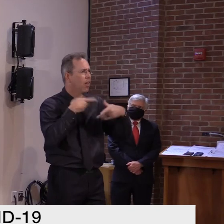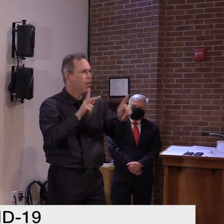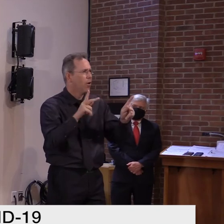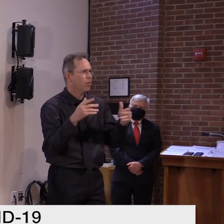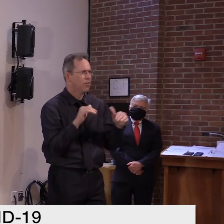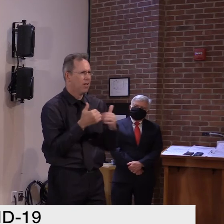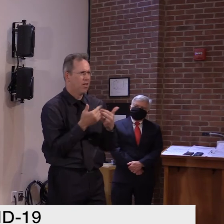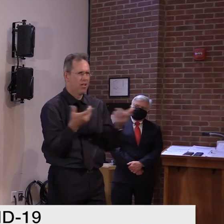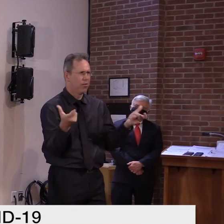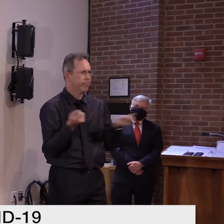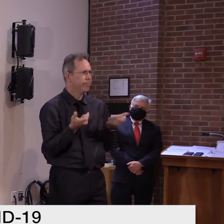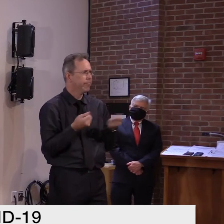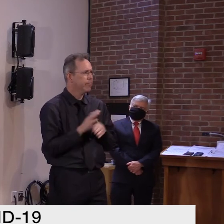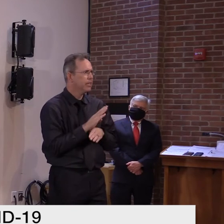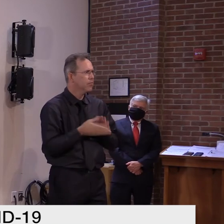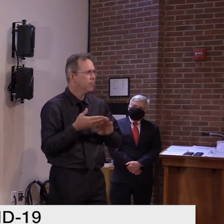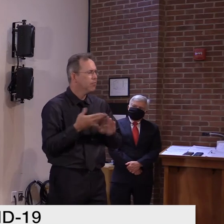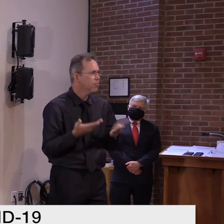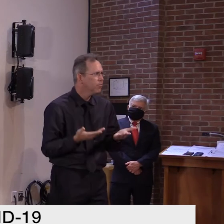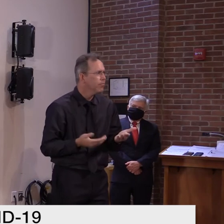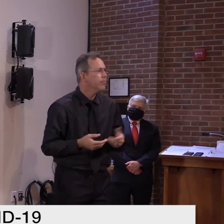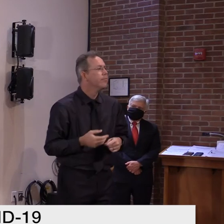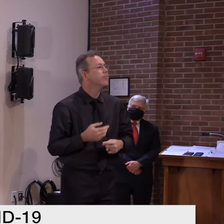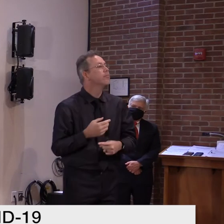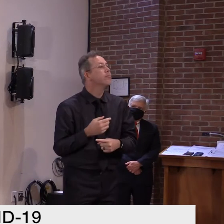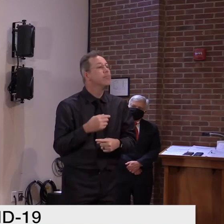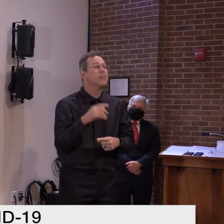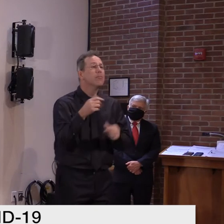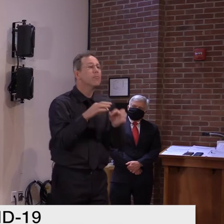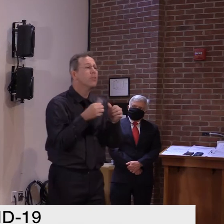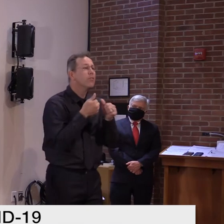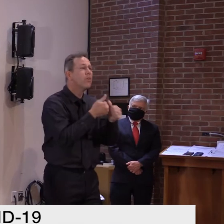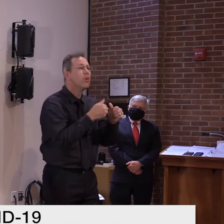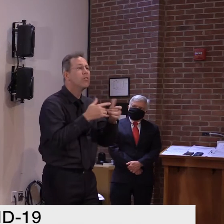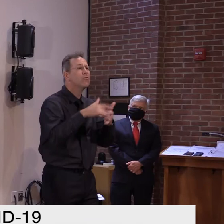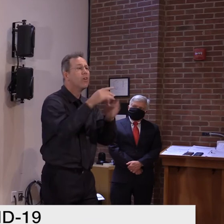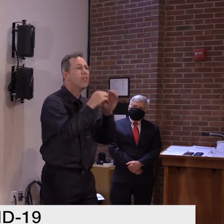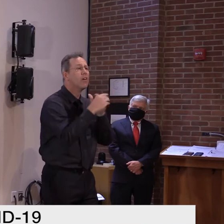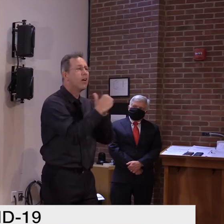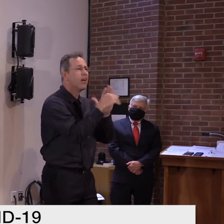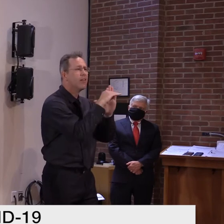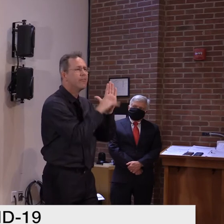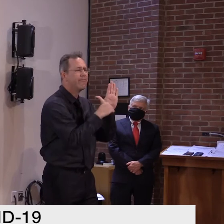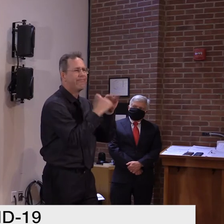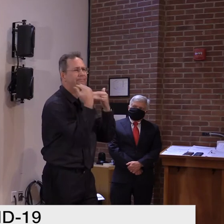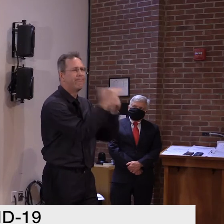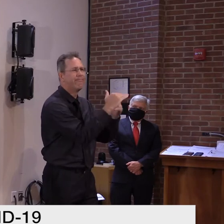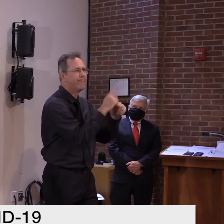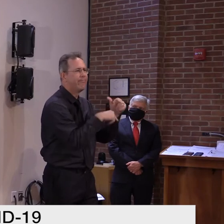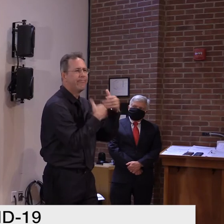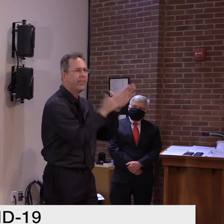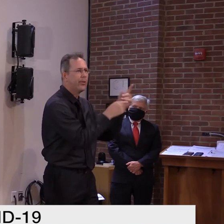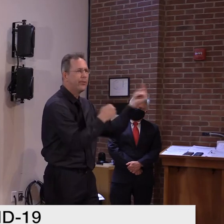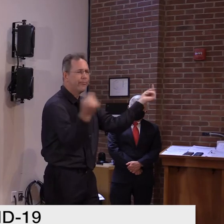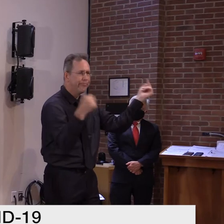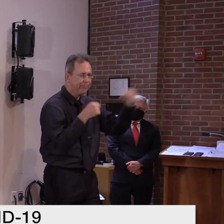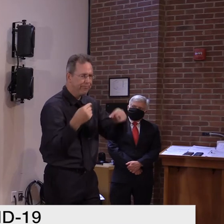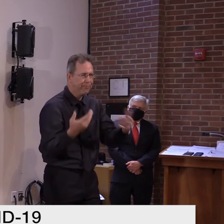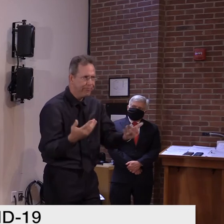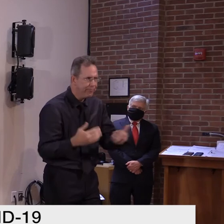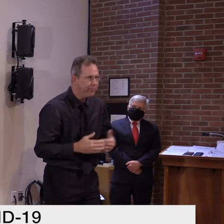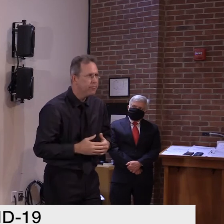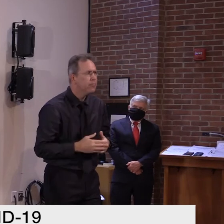to restrict many at this point right today. Um, but, uh, thankfully in some respects, we don't have any snow today.